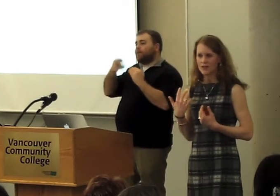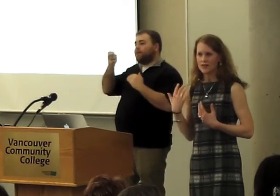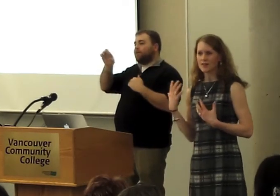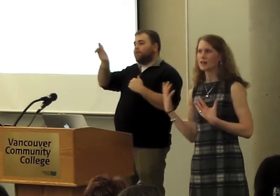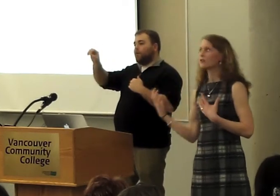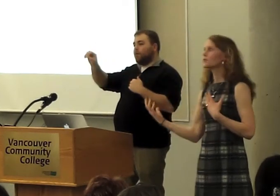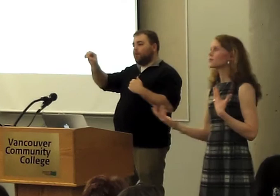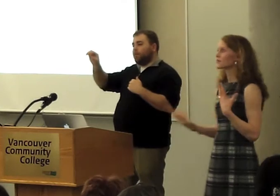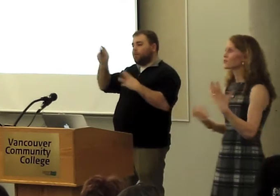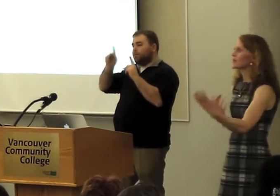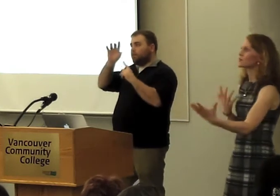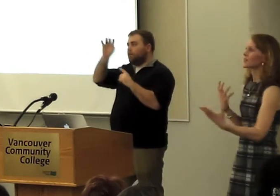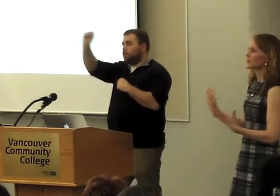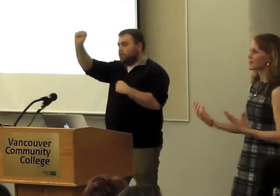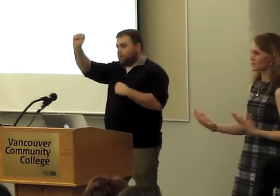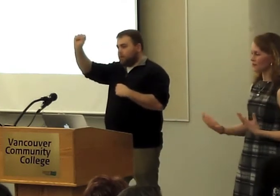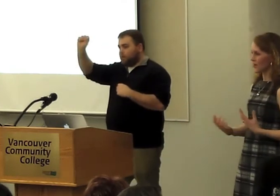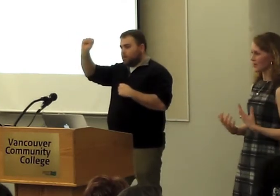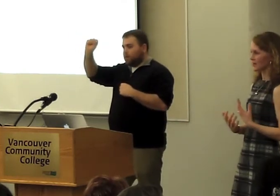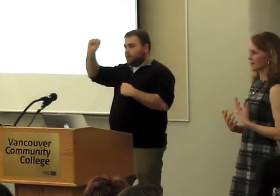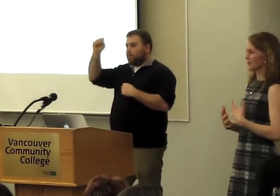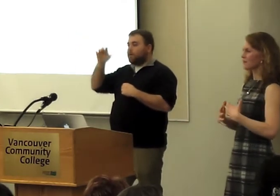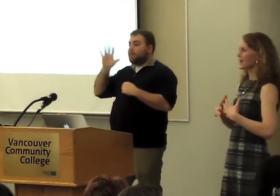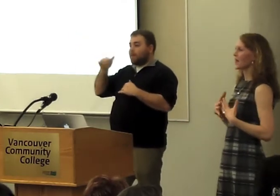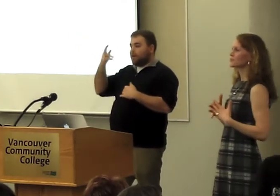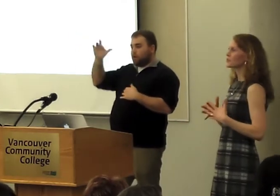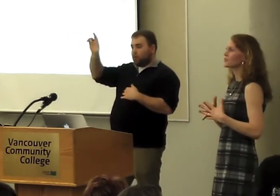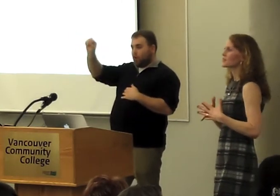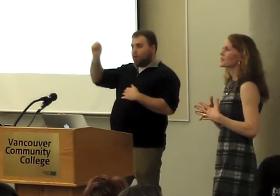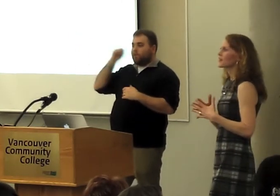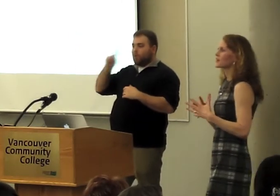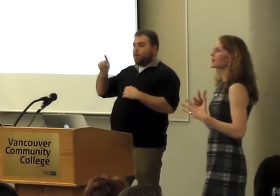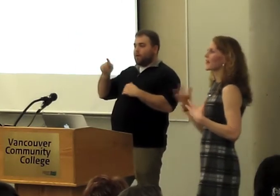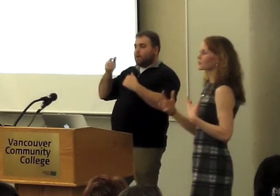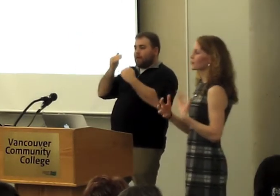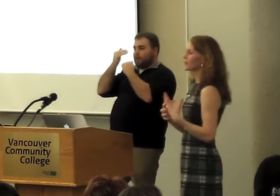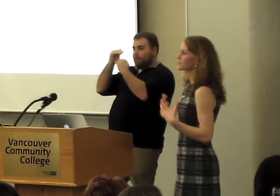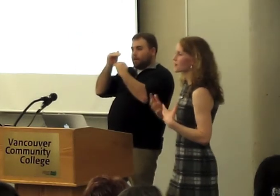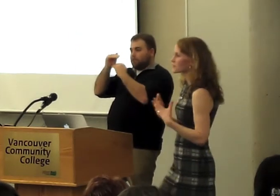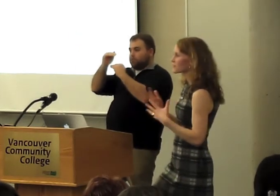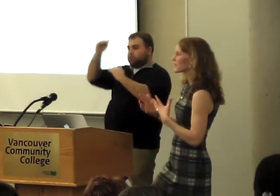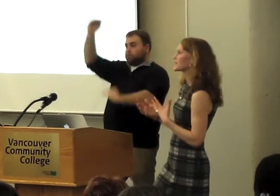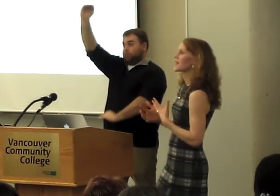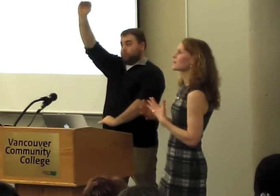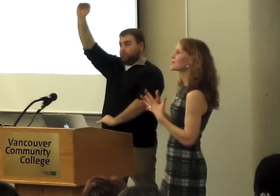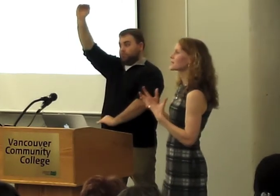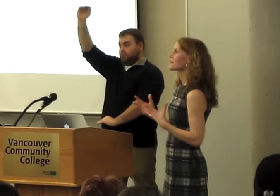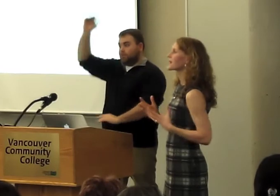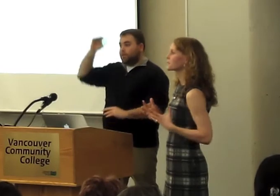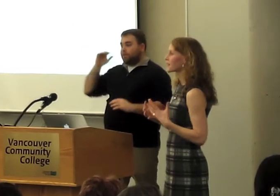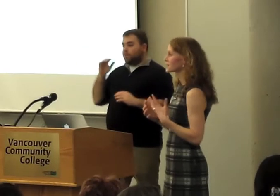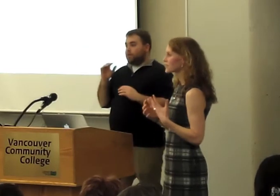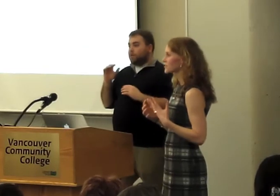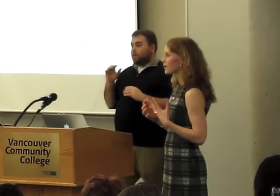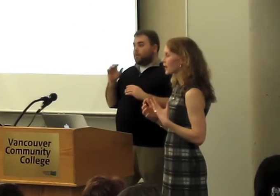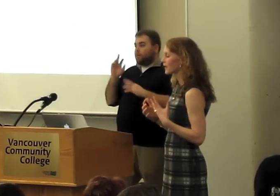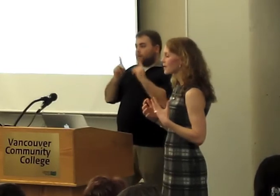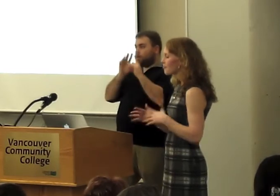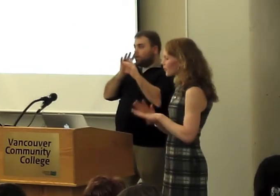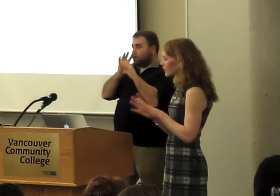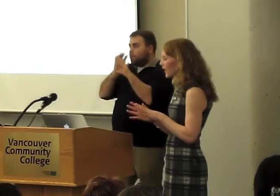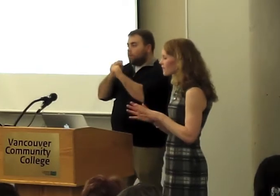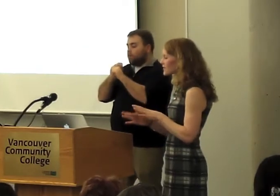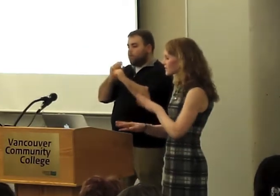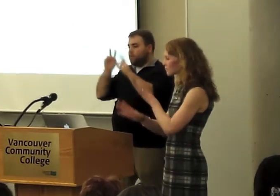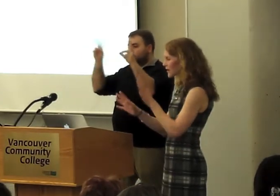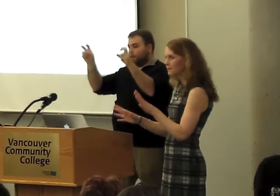you're teaching? That includes extremes and limits of reality that might have students collect or exhaustively examine some aspect of the topic.